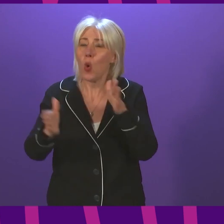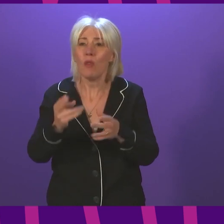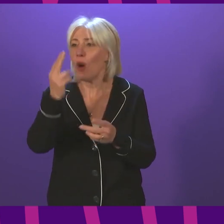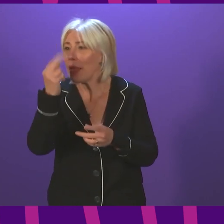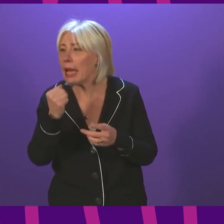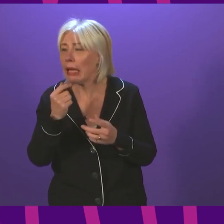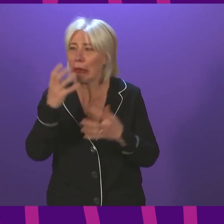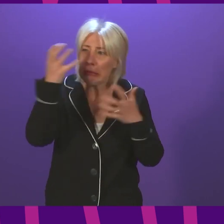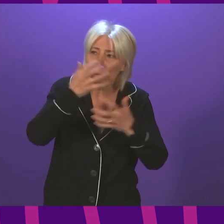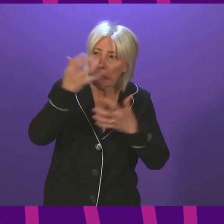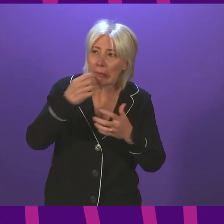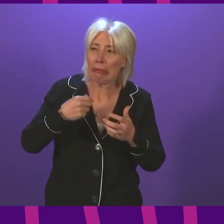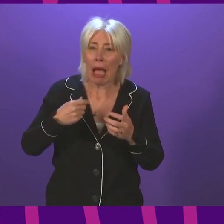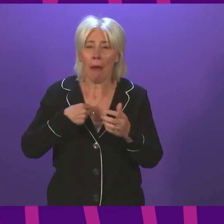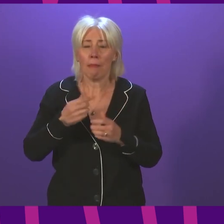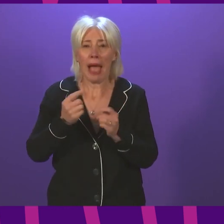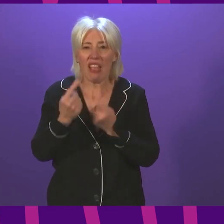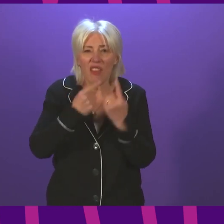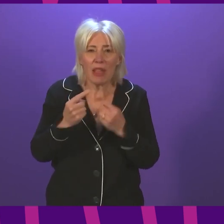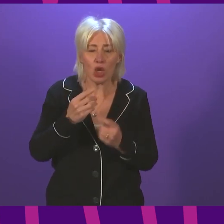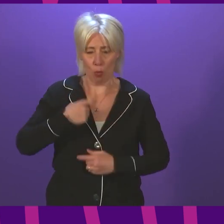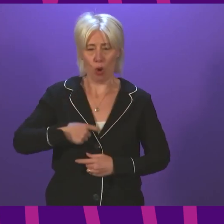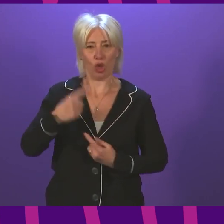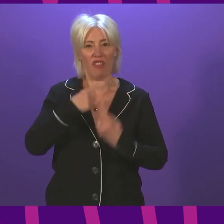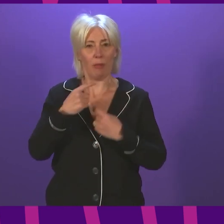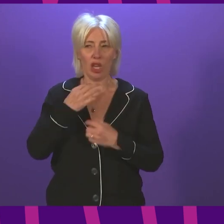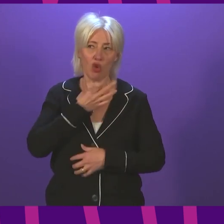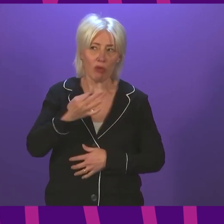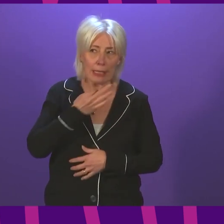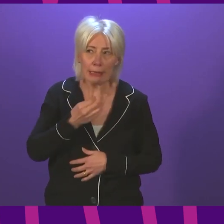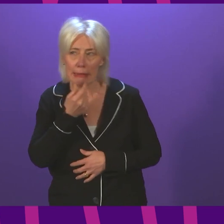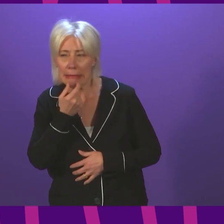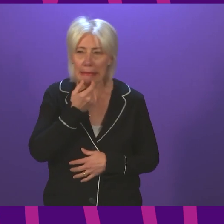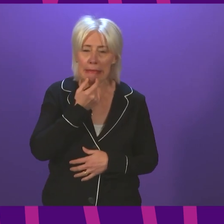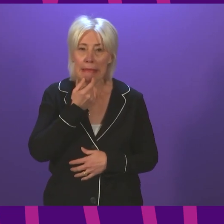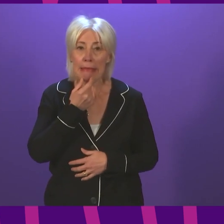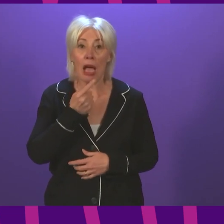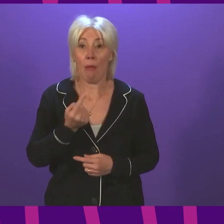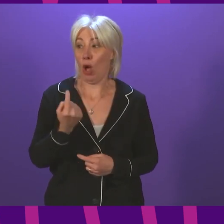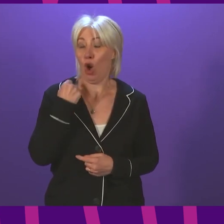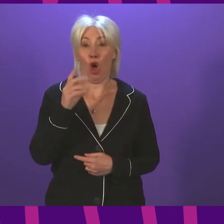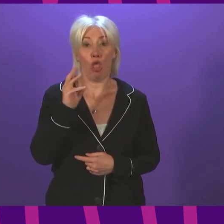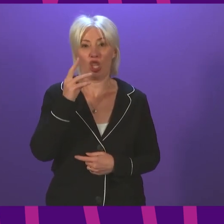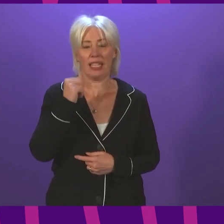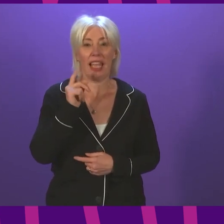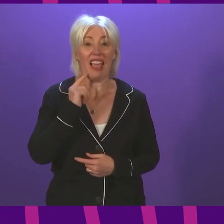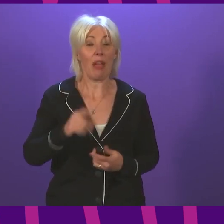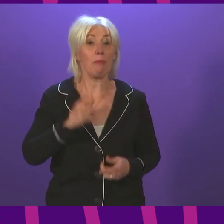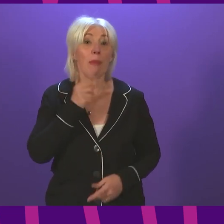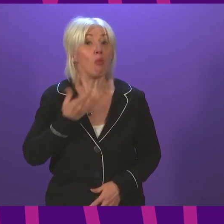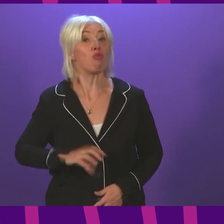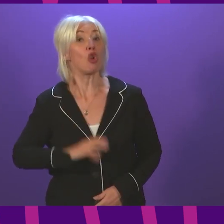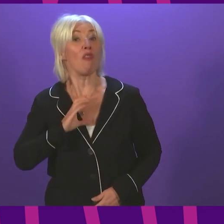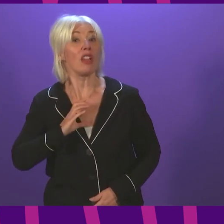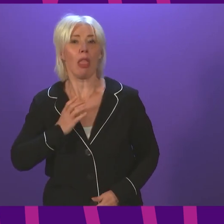wondering if their data is at risk. Well, what little confidence existed crumbled on Thursday night. The launch was